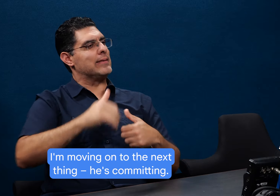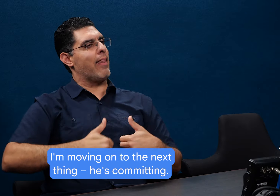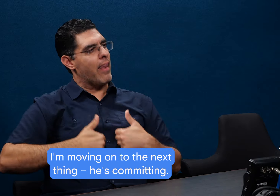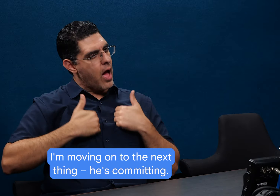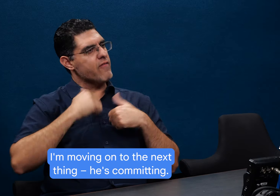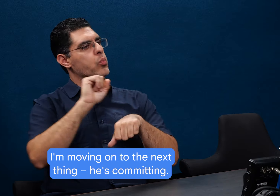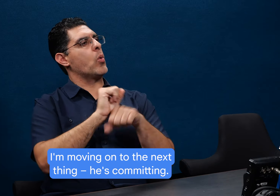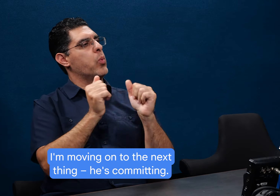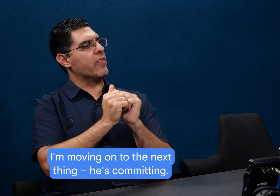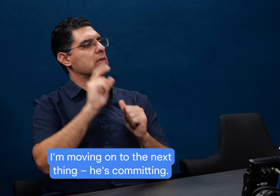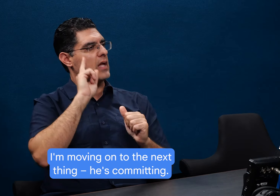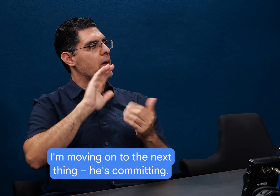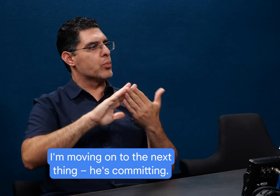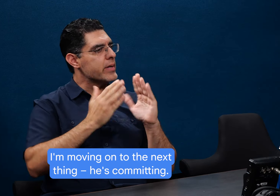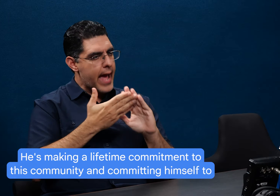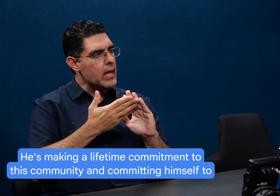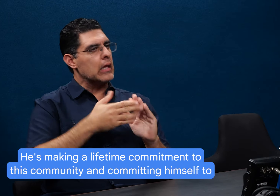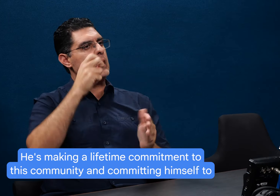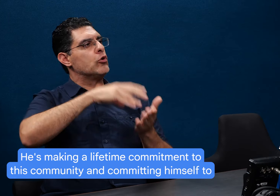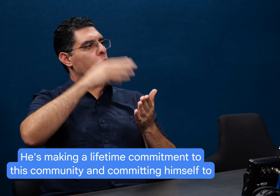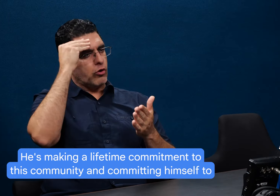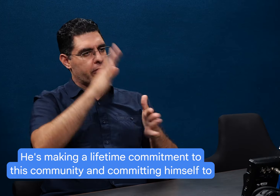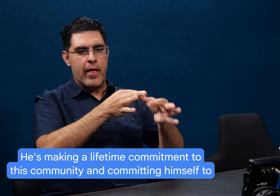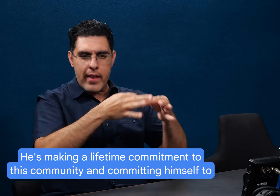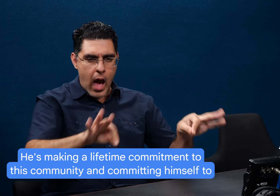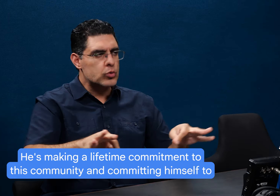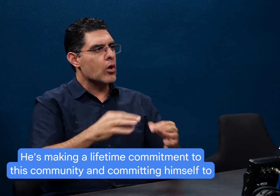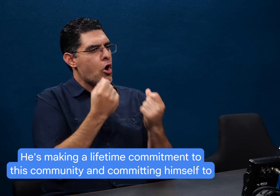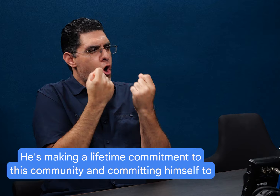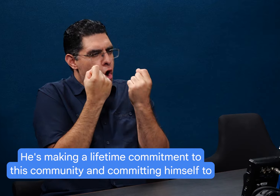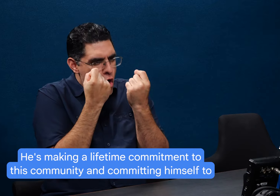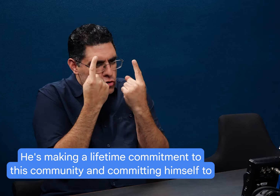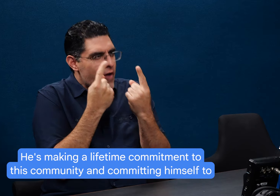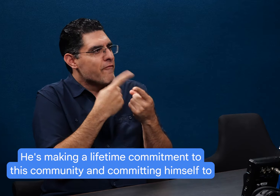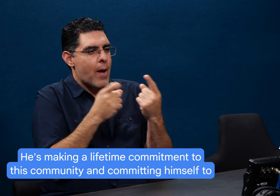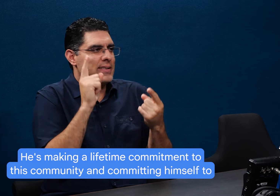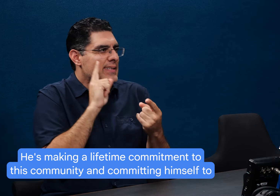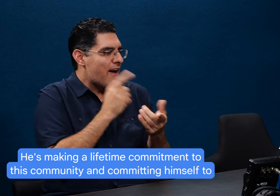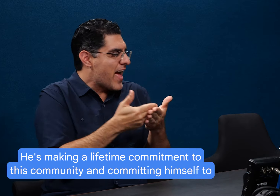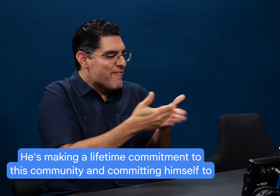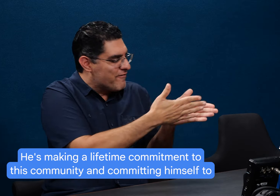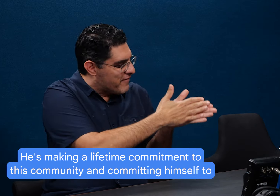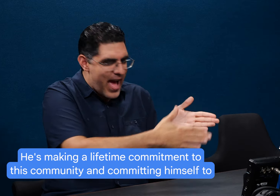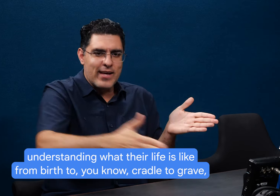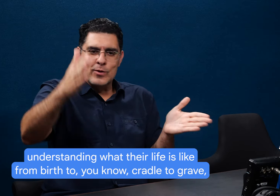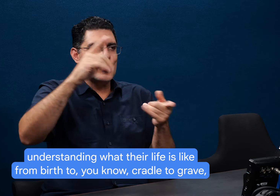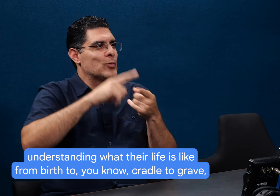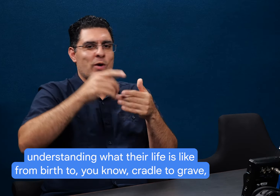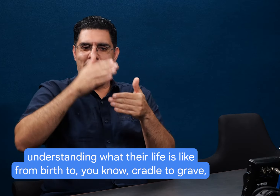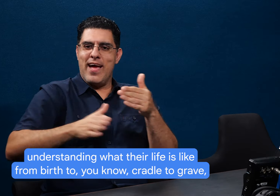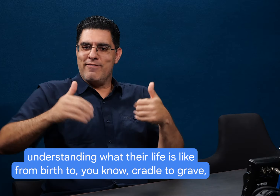I'm moving on to the next thing he's committing. He's making a lifetime commitment to this community and committing himself to